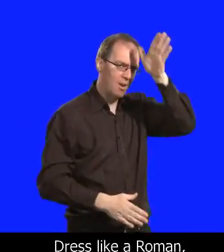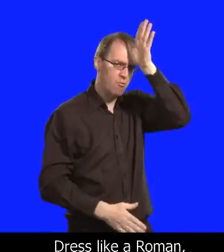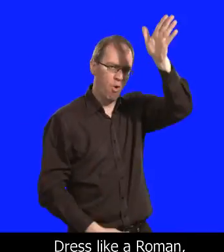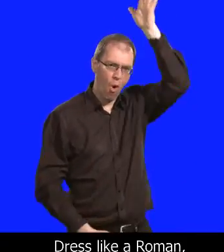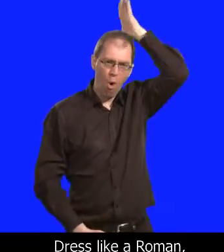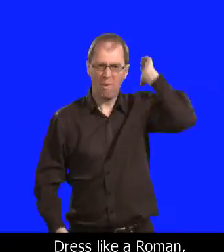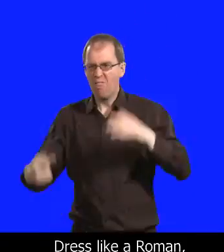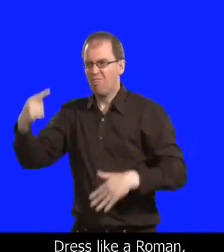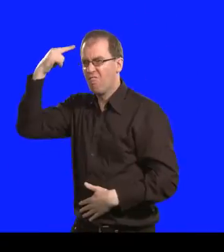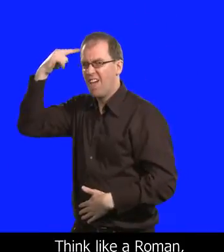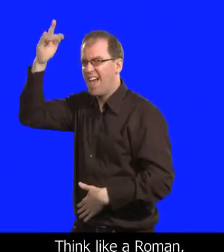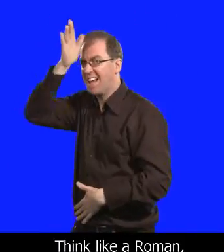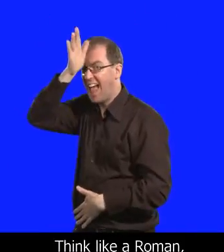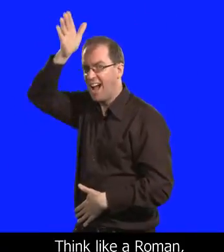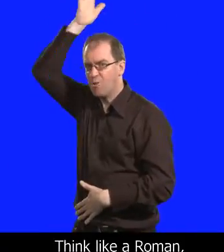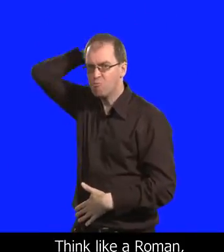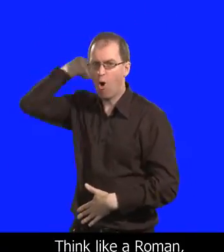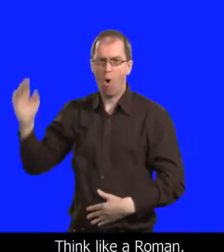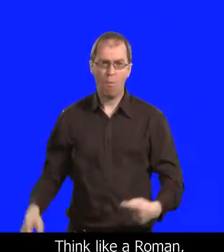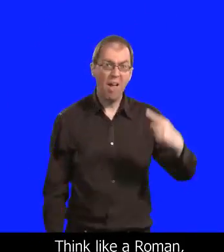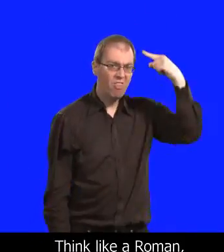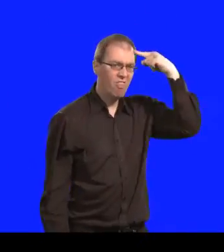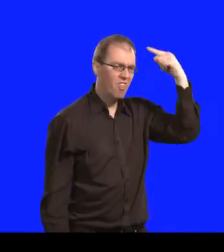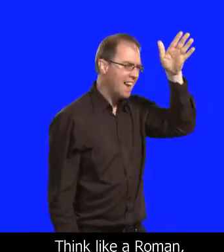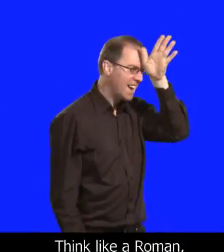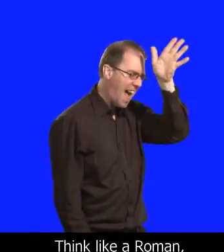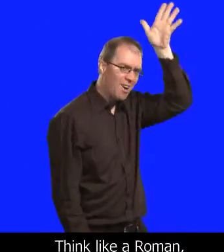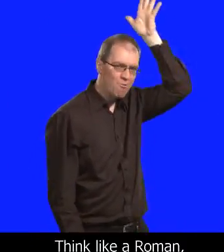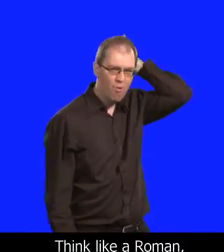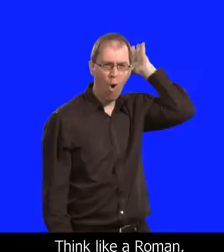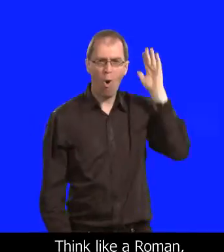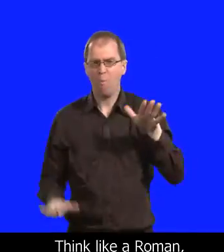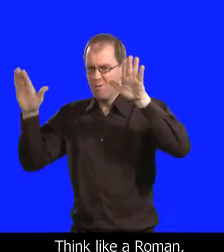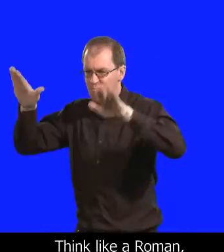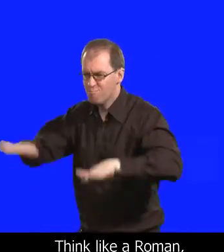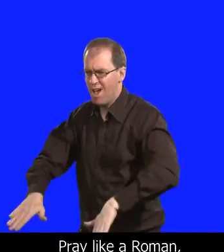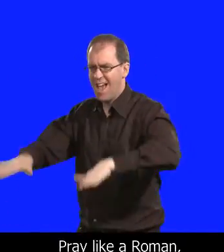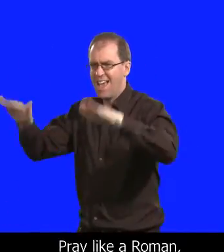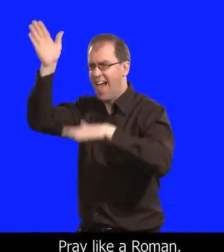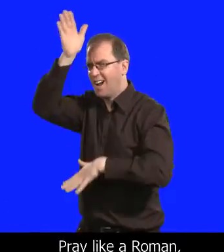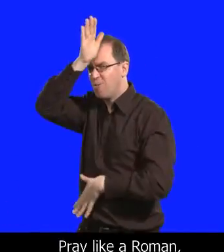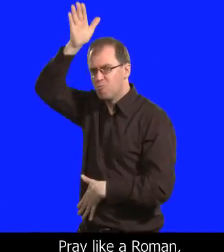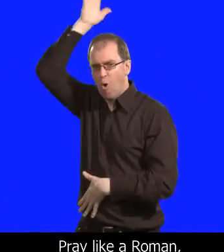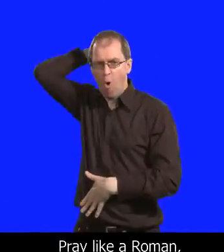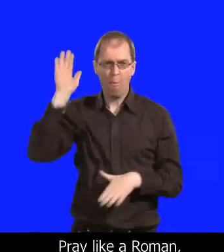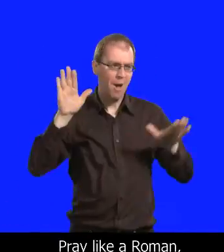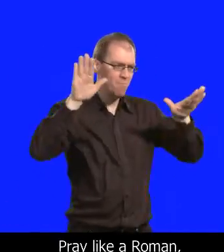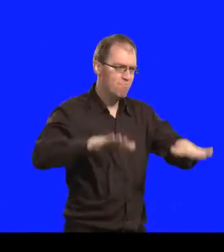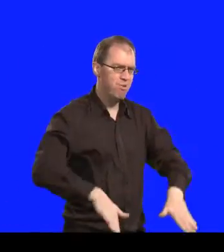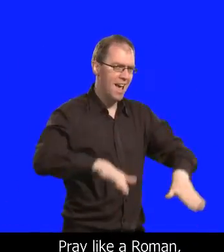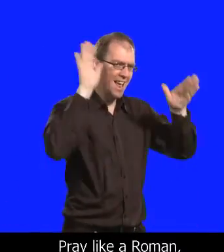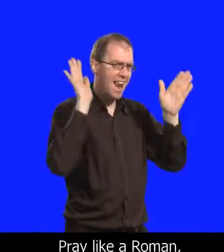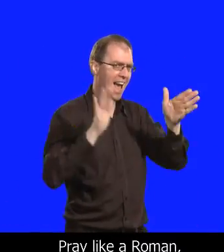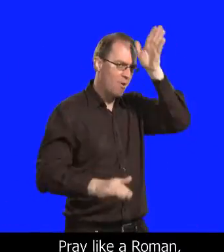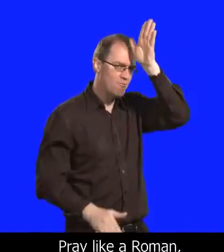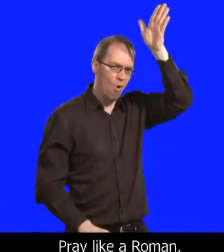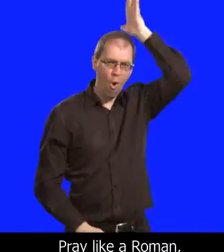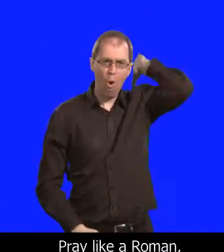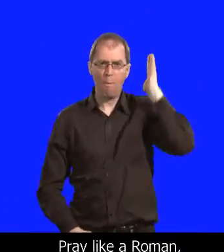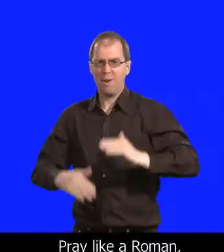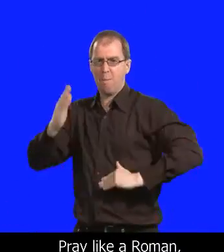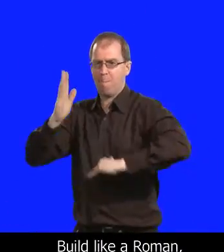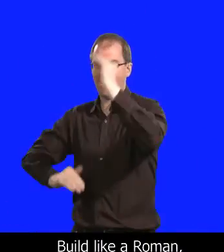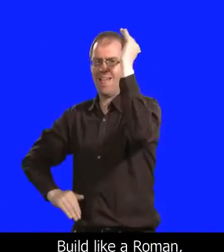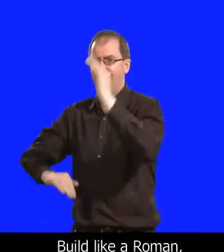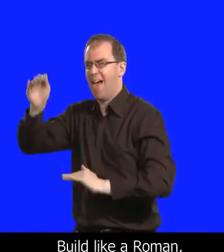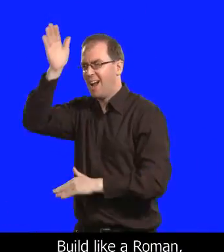dress like a Roman. Think like a Roman, dig like a Roman. Pray like a Roman, pray like a